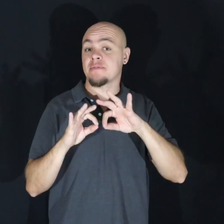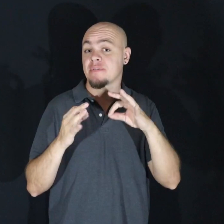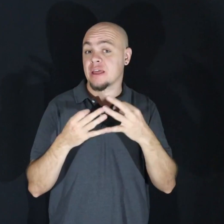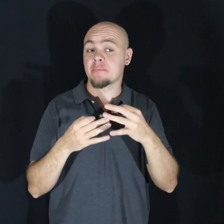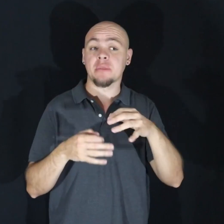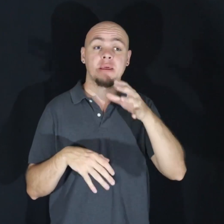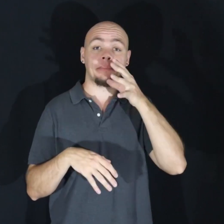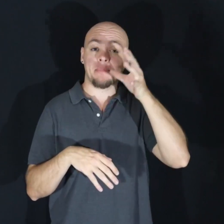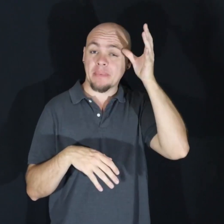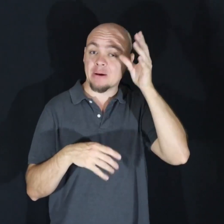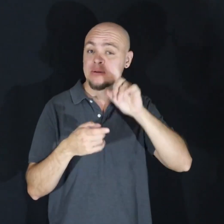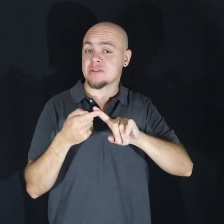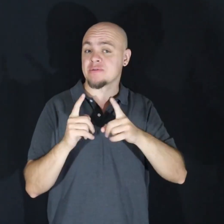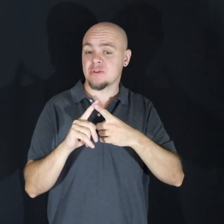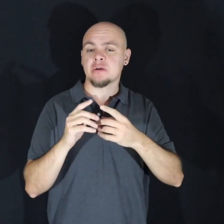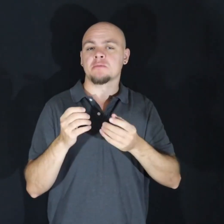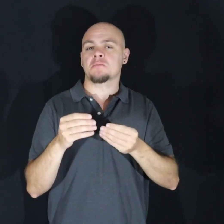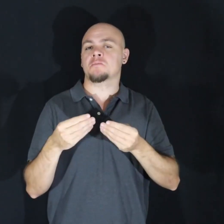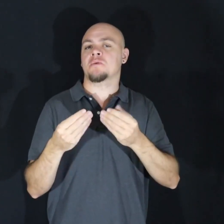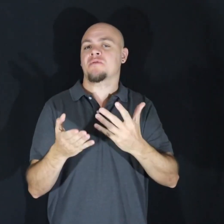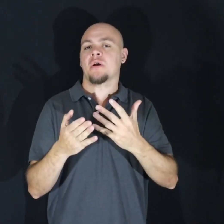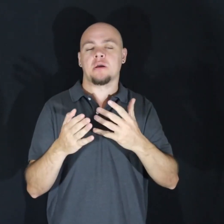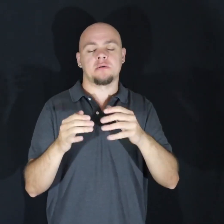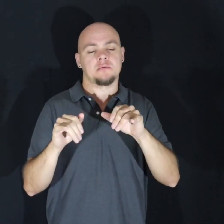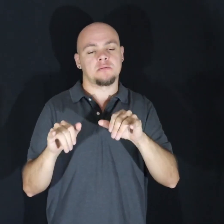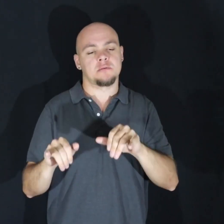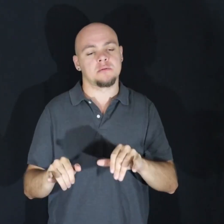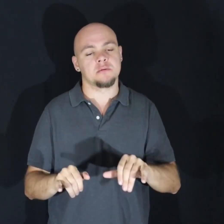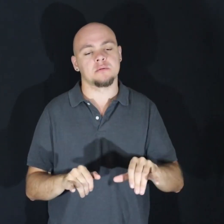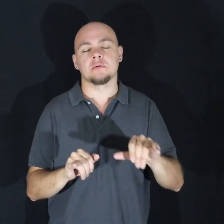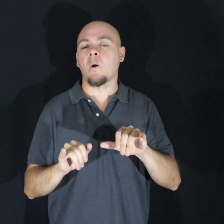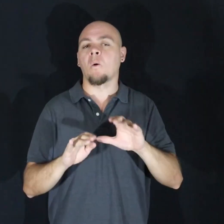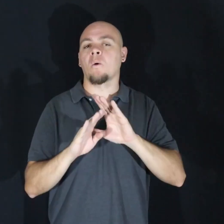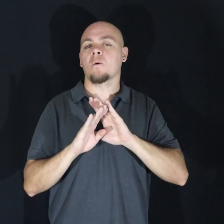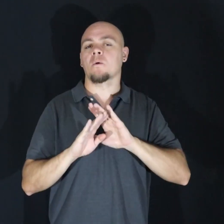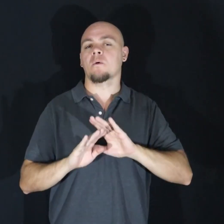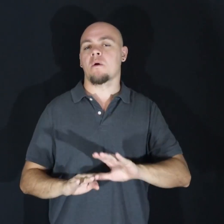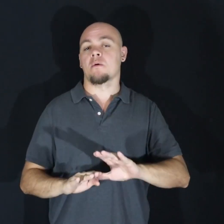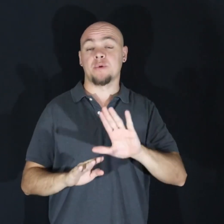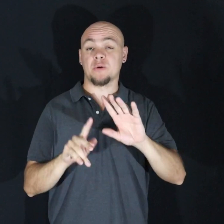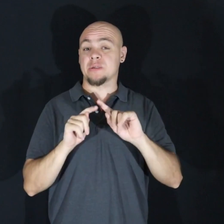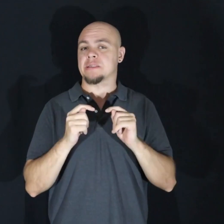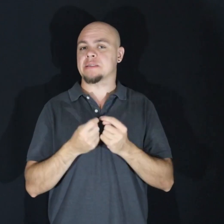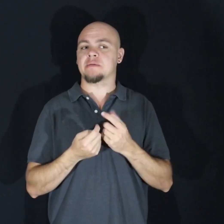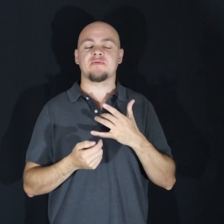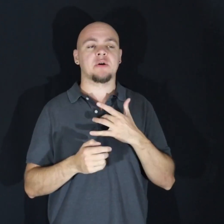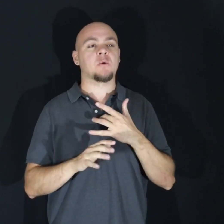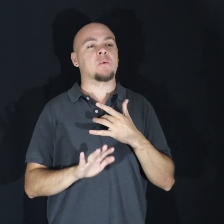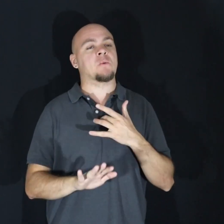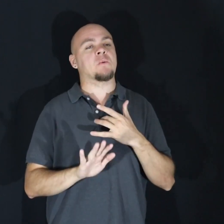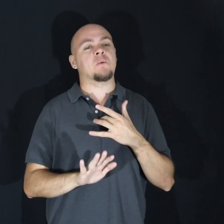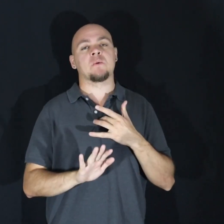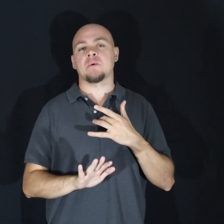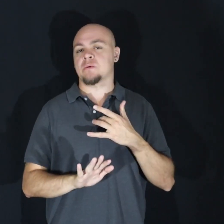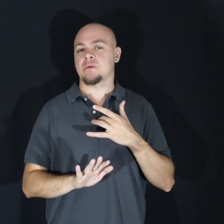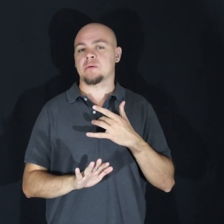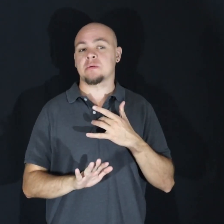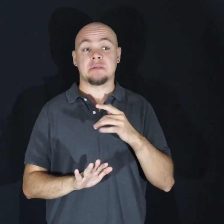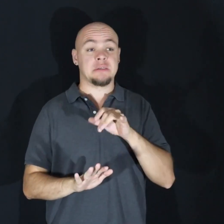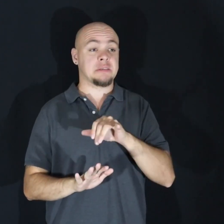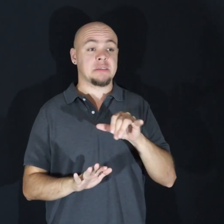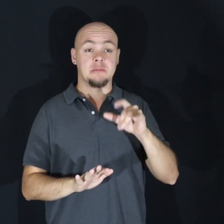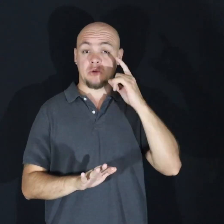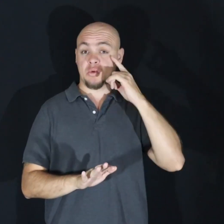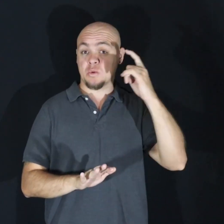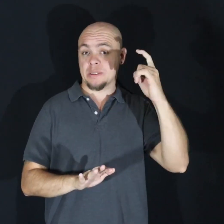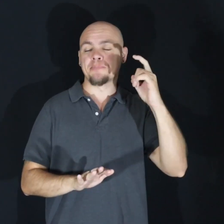who provide the calm in the storm. Your teammates may not be emotionally tied to the typical entrepreneur's dream, yet